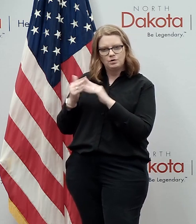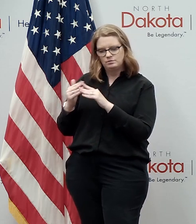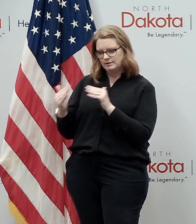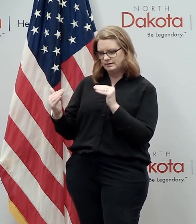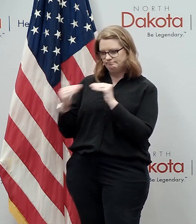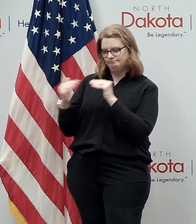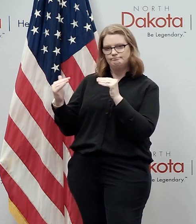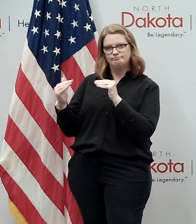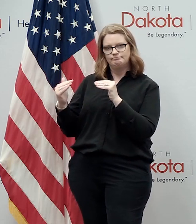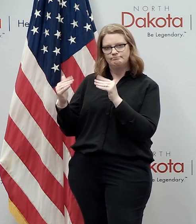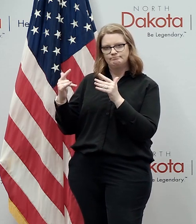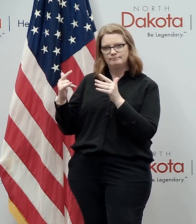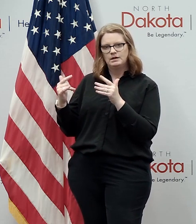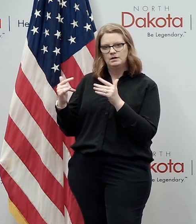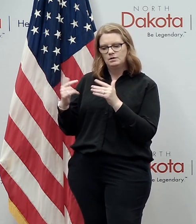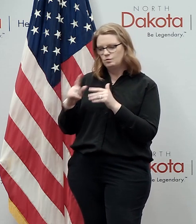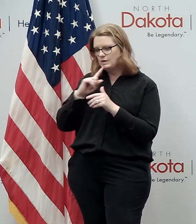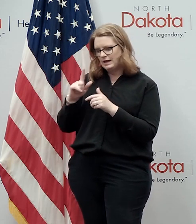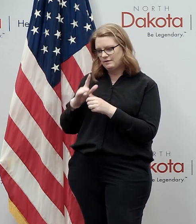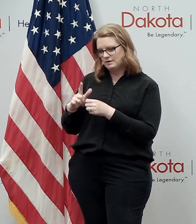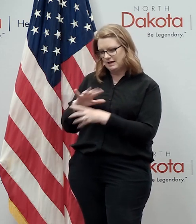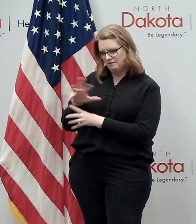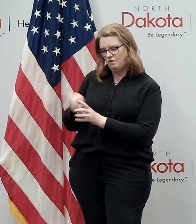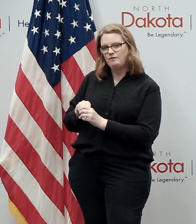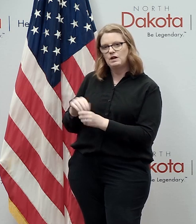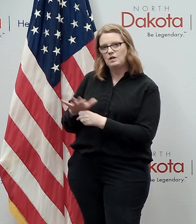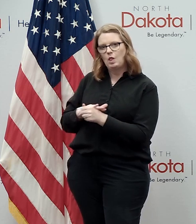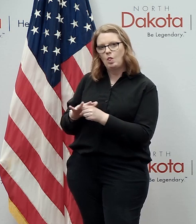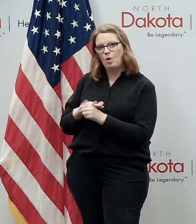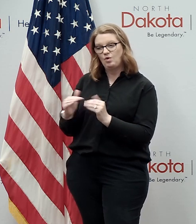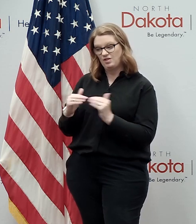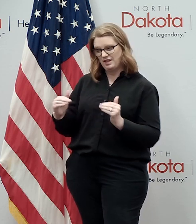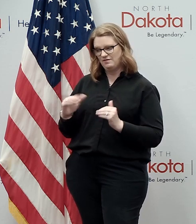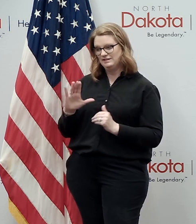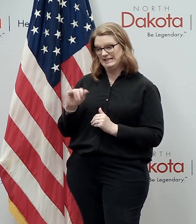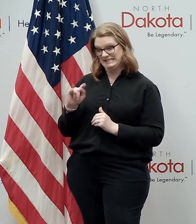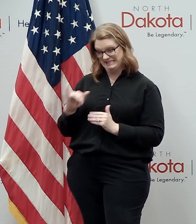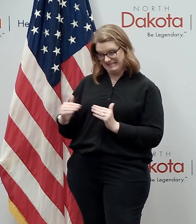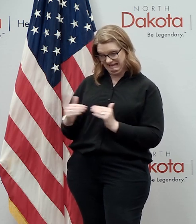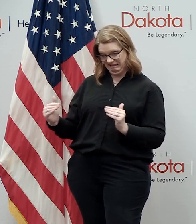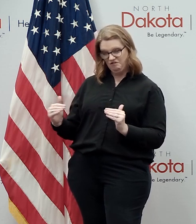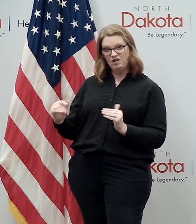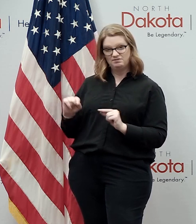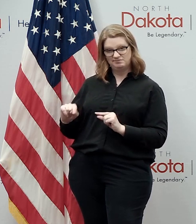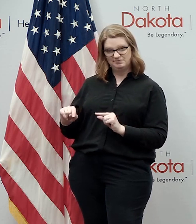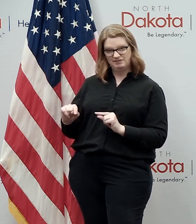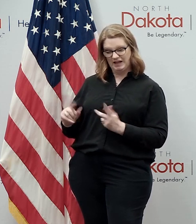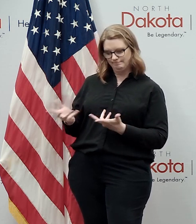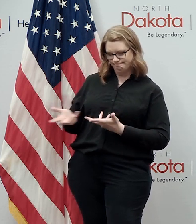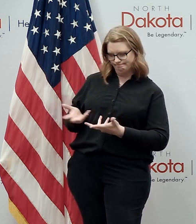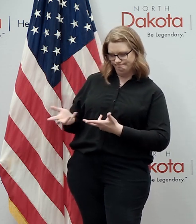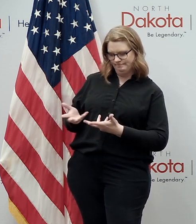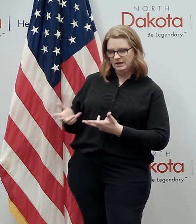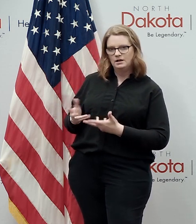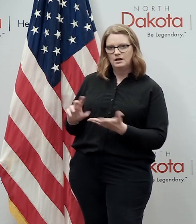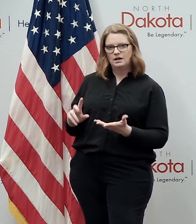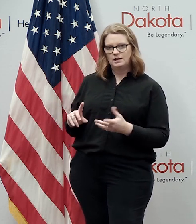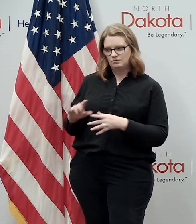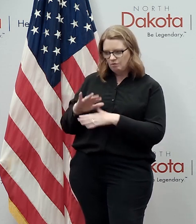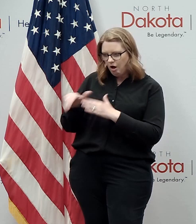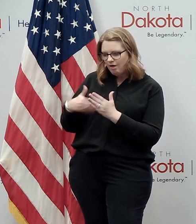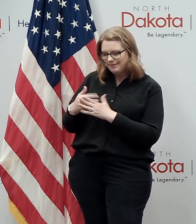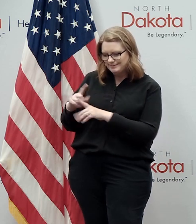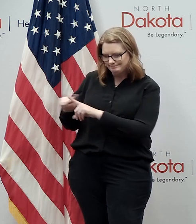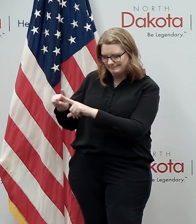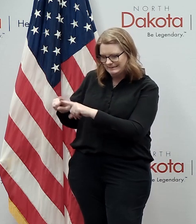really involves we got to get involved at the local level i mean that's we're down to the city level uh and all of the institutions within the cities